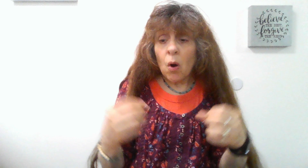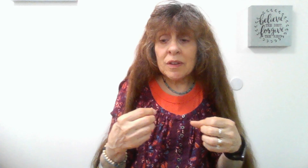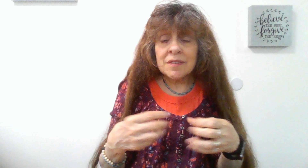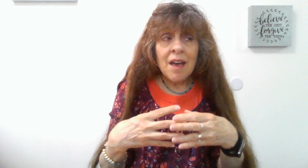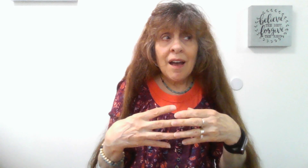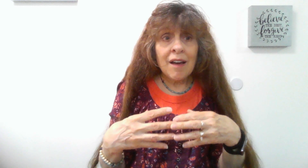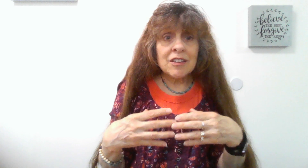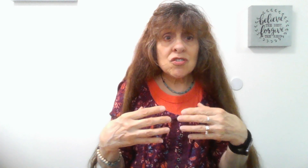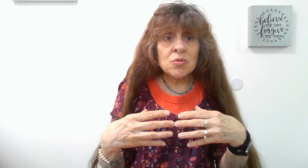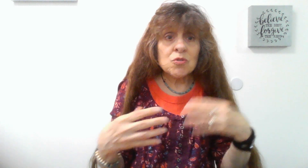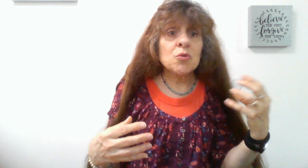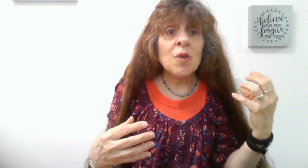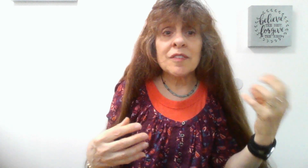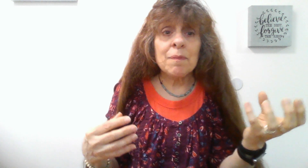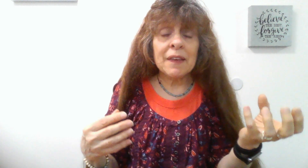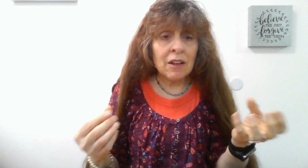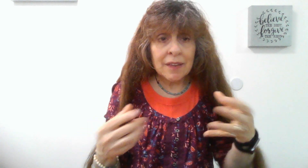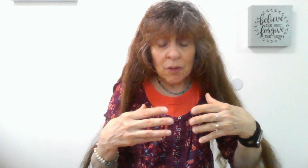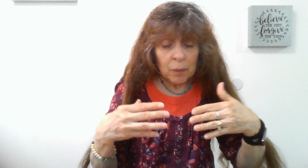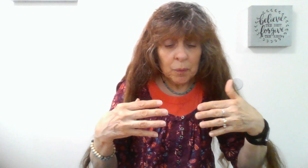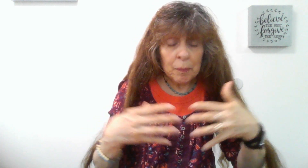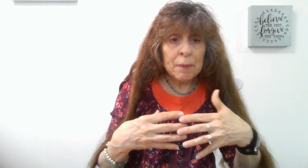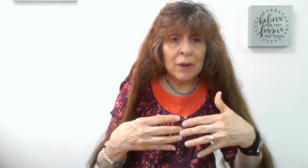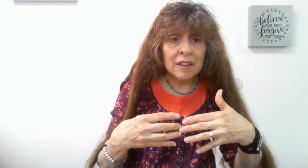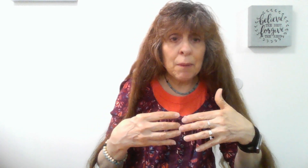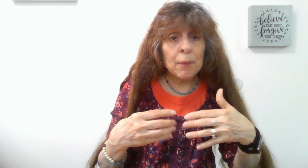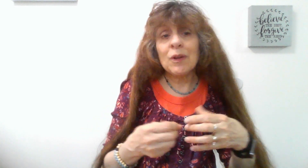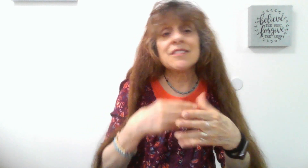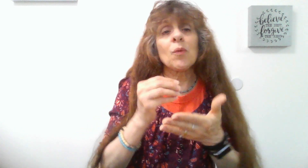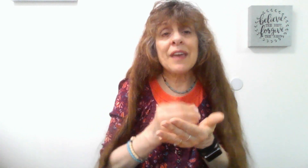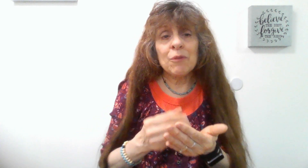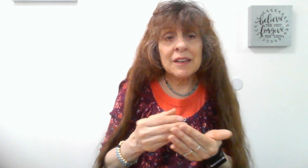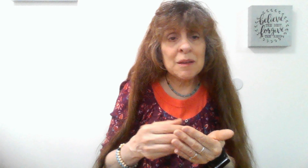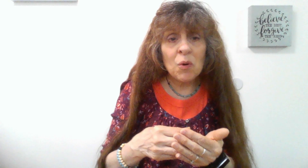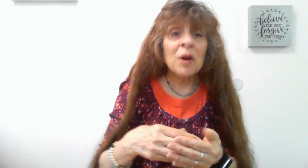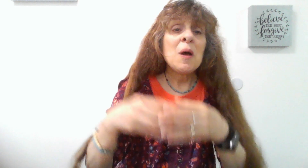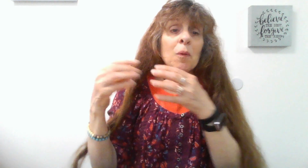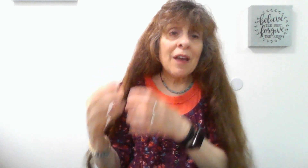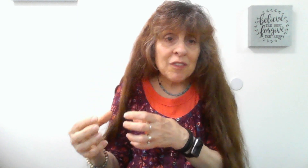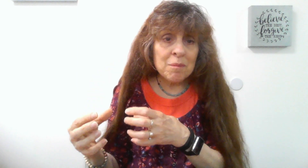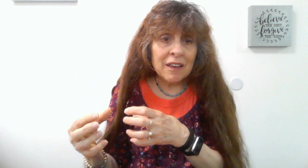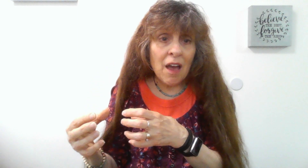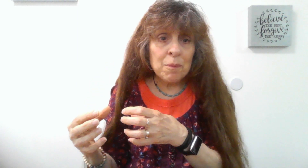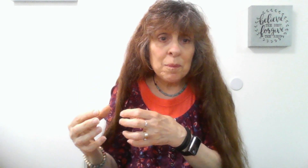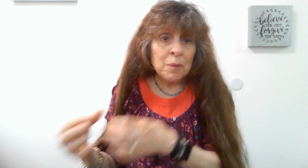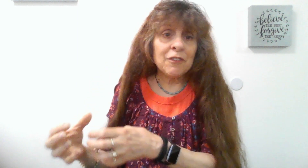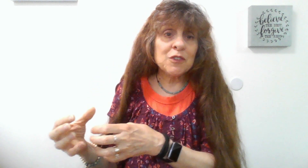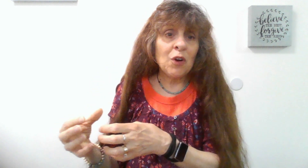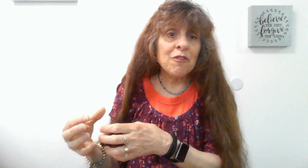always having to do something else. Like we might be reading the Bible and realize, oh, we can't read it anymore. We have to make breakfast for our